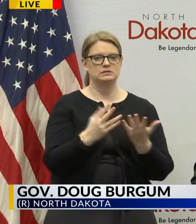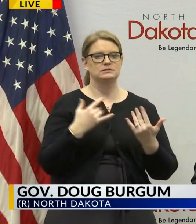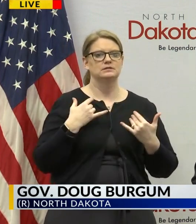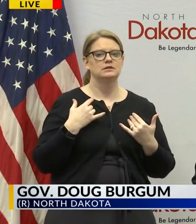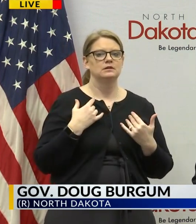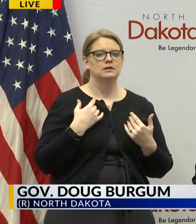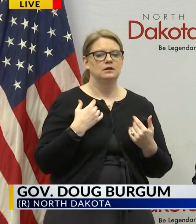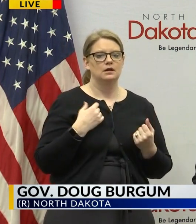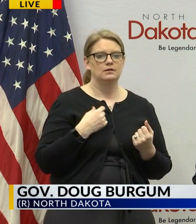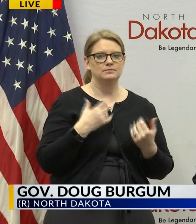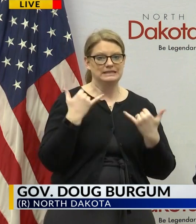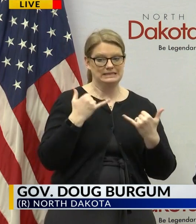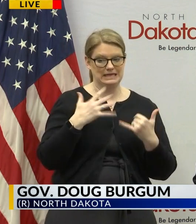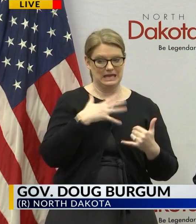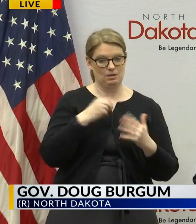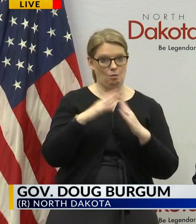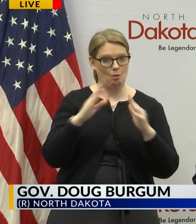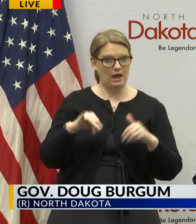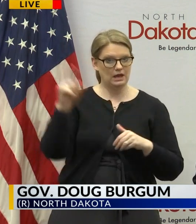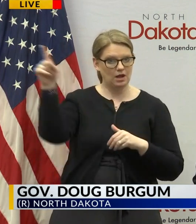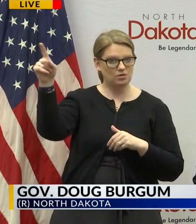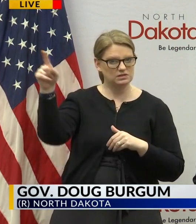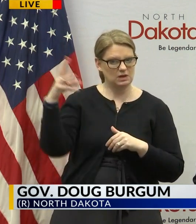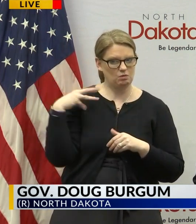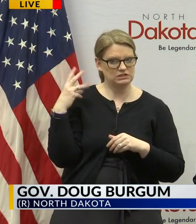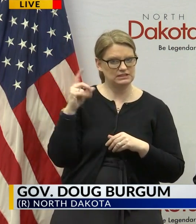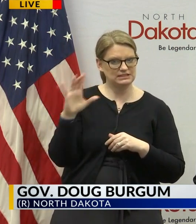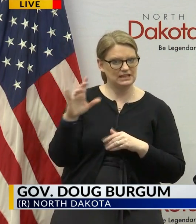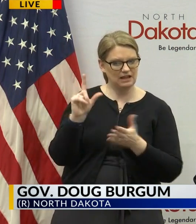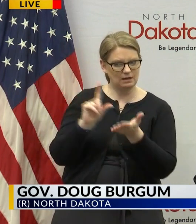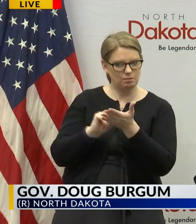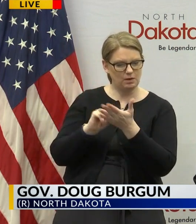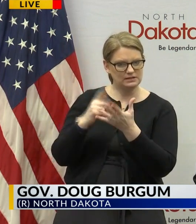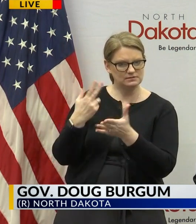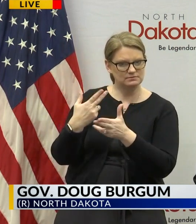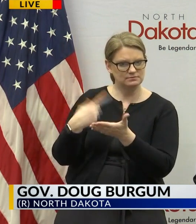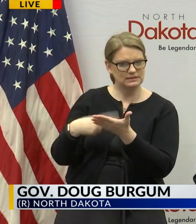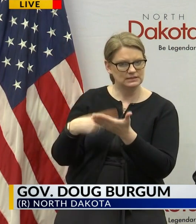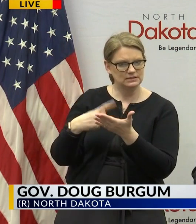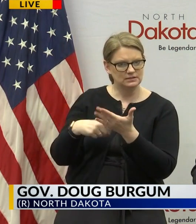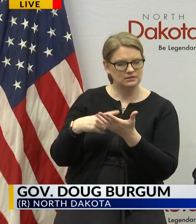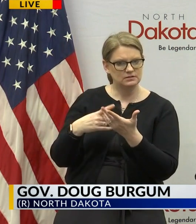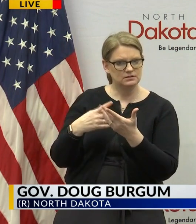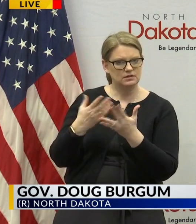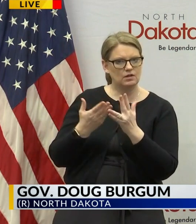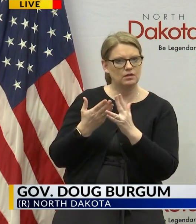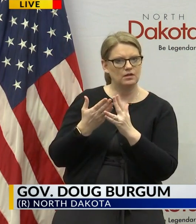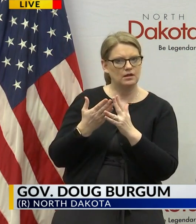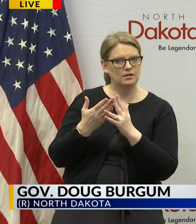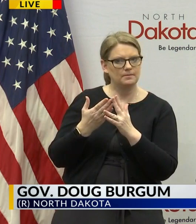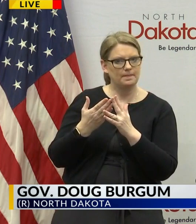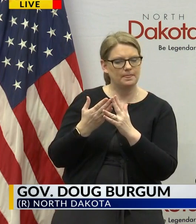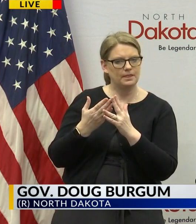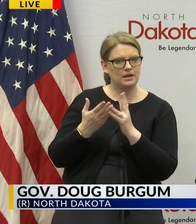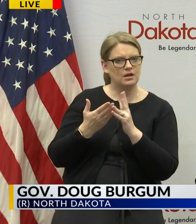today in the uh the white house press briefing uh that through the defense production uh act that was uh enacted earlier this week